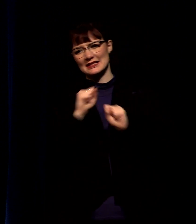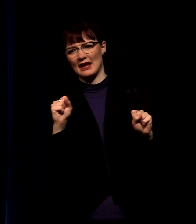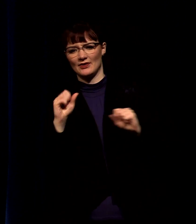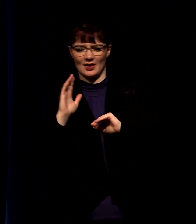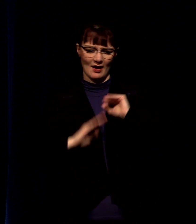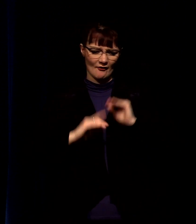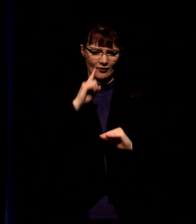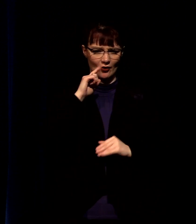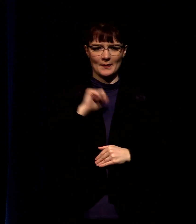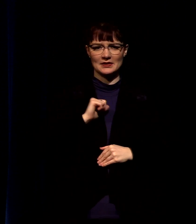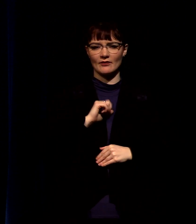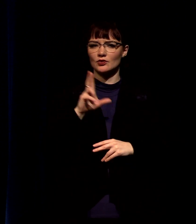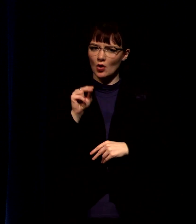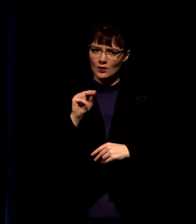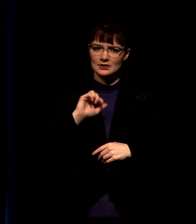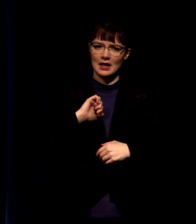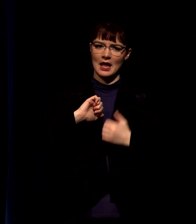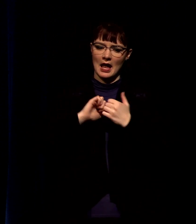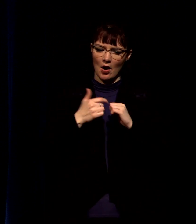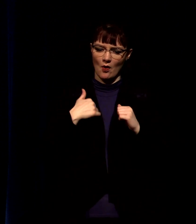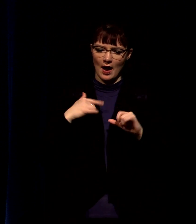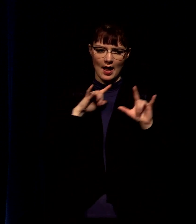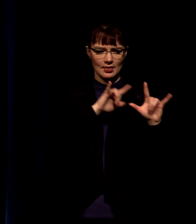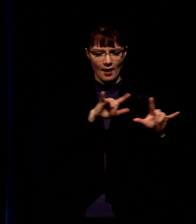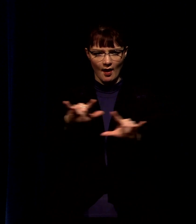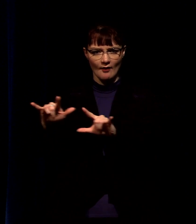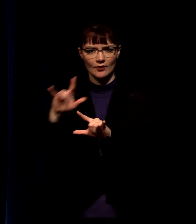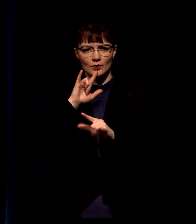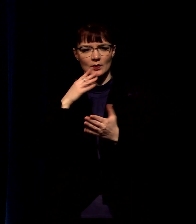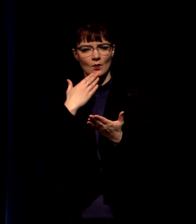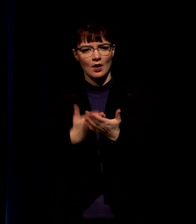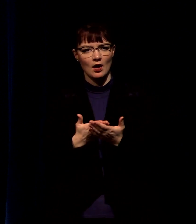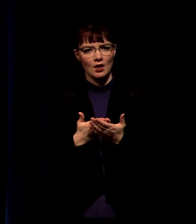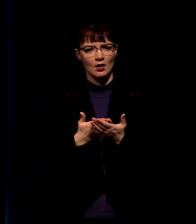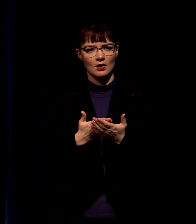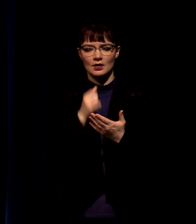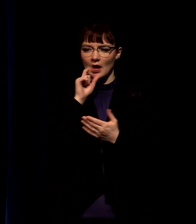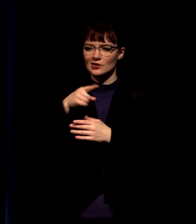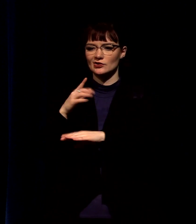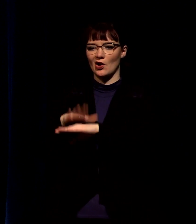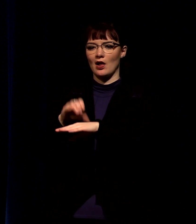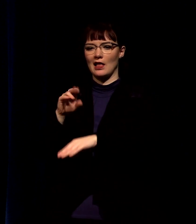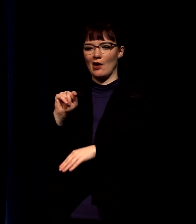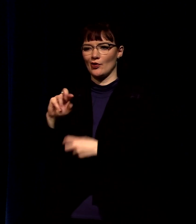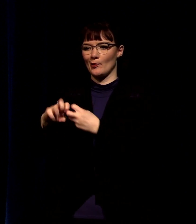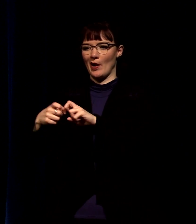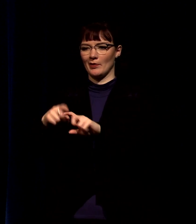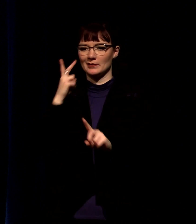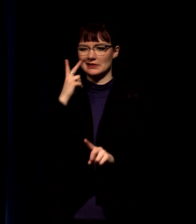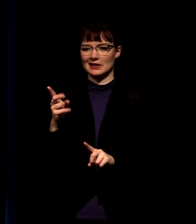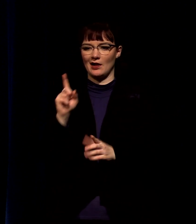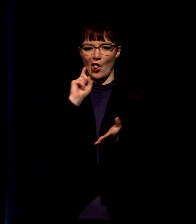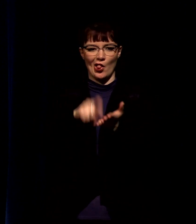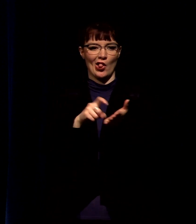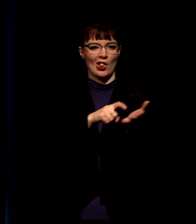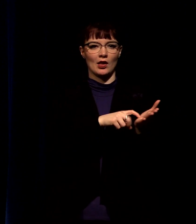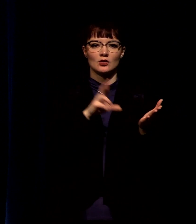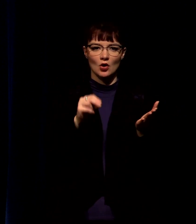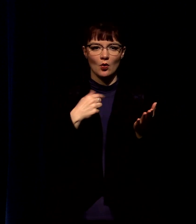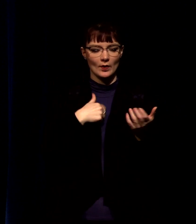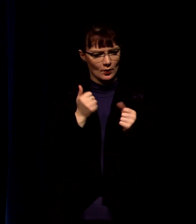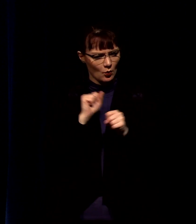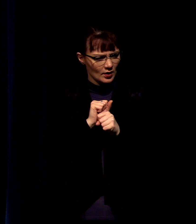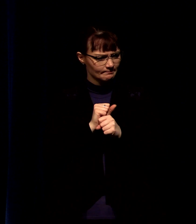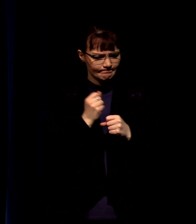ourselves no it is about how can we love others the best we don't simply call out the problems and the issues in our city no we look to find